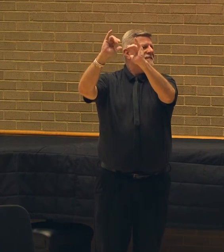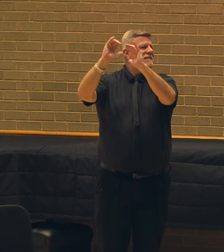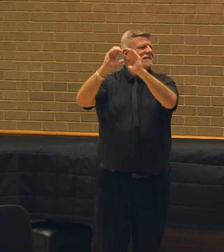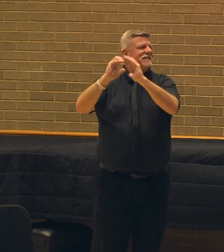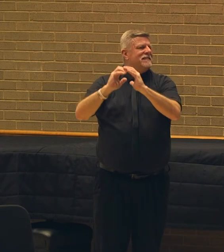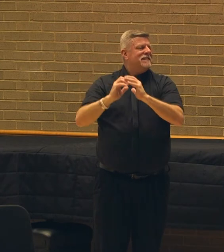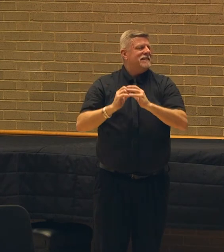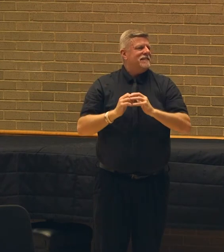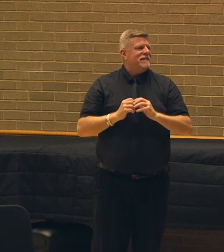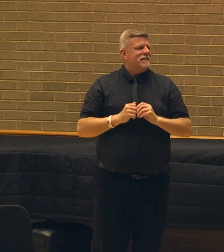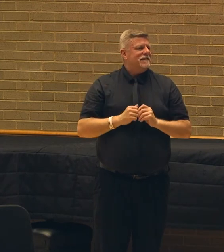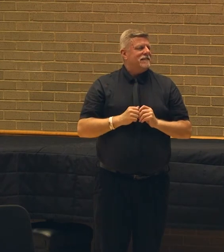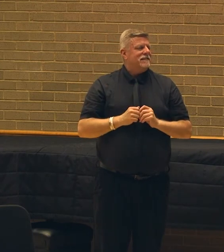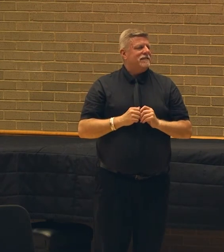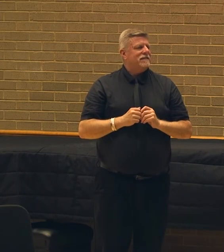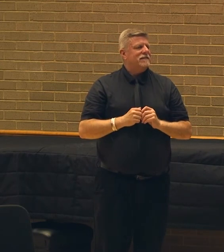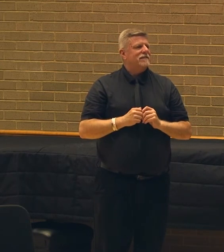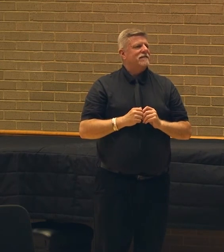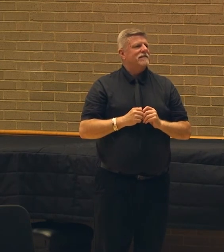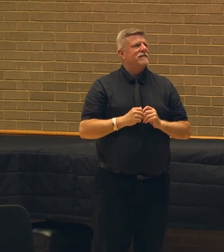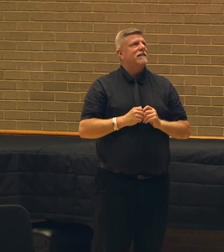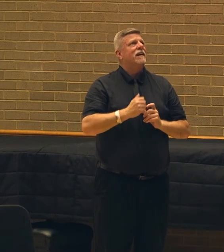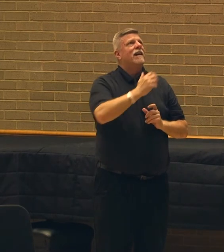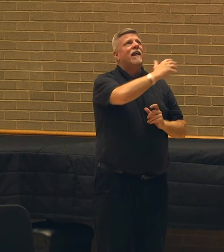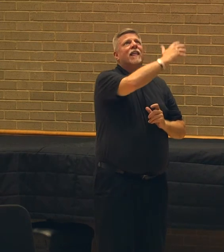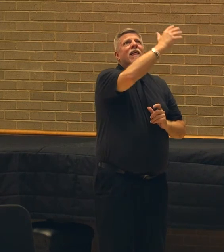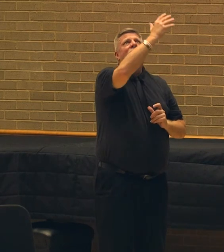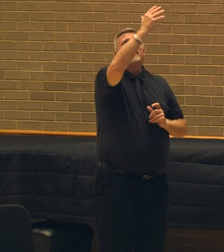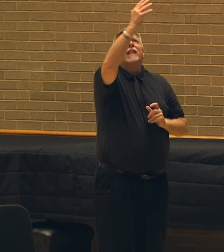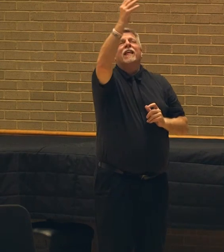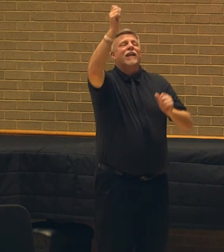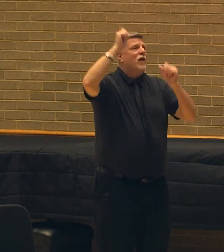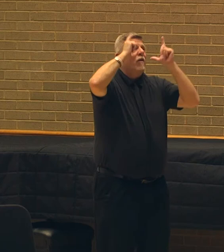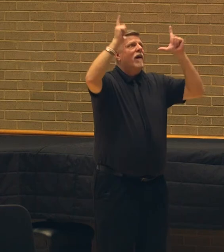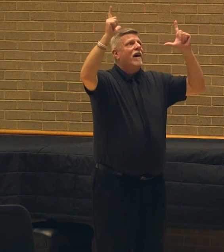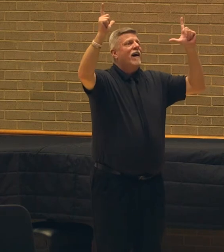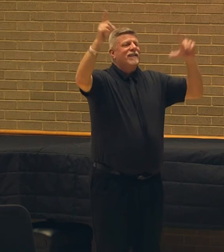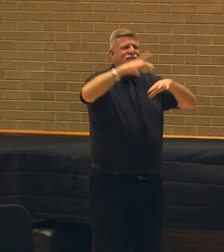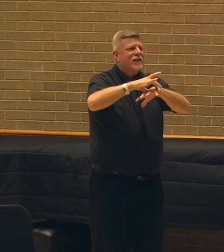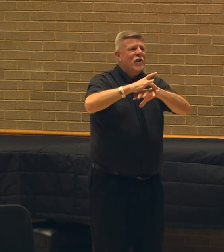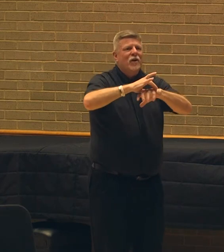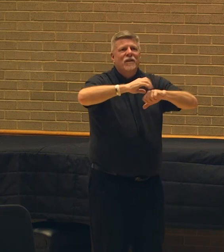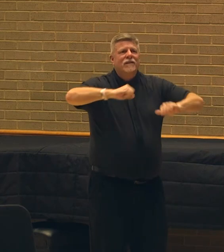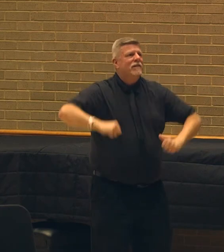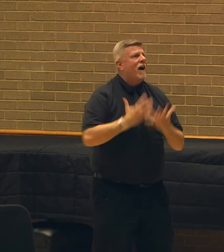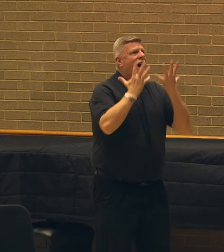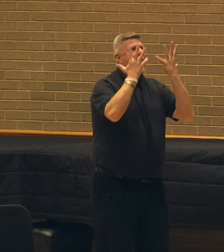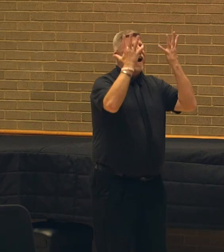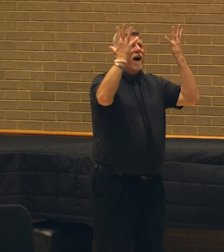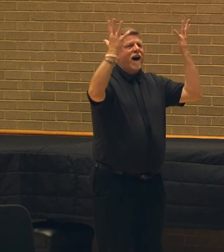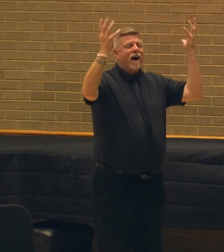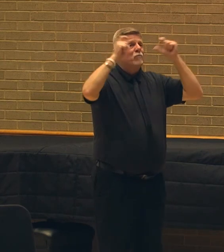Awakenry. The sky awakens and the earth awakens.